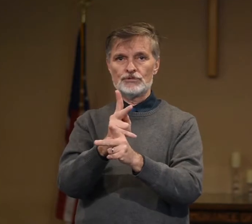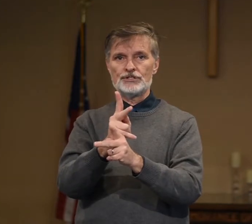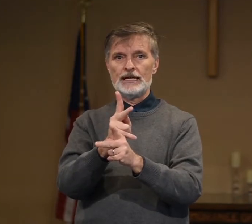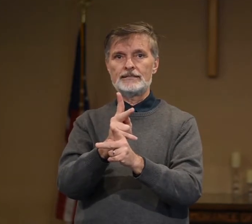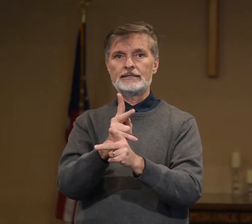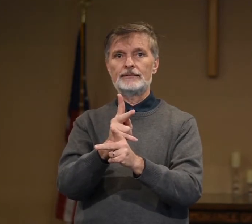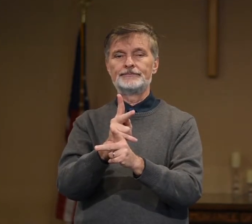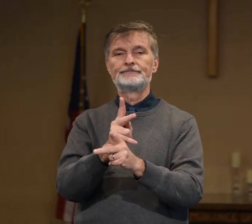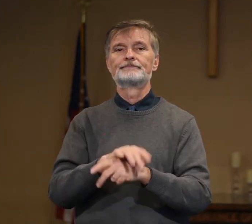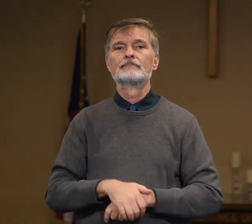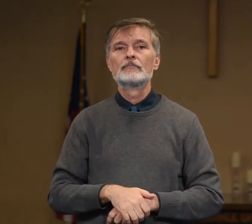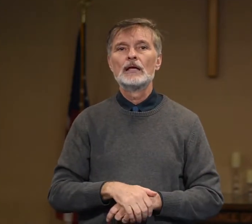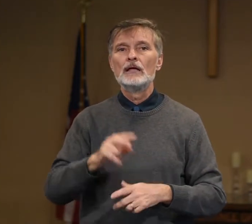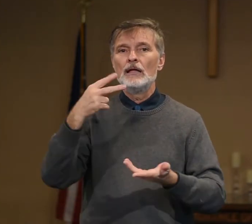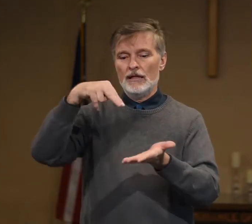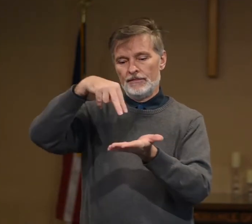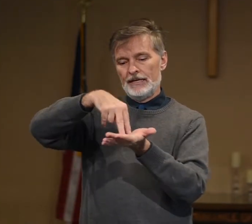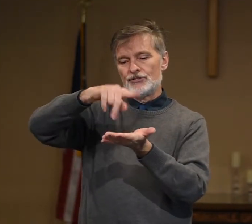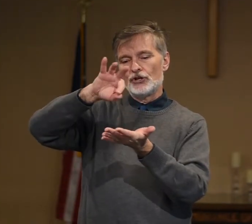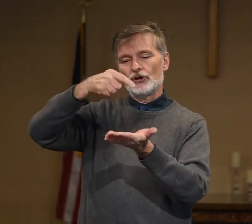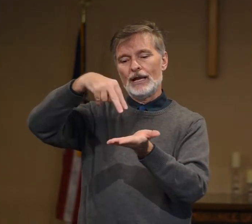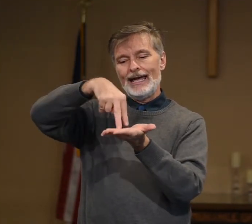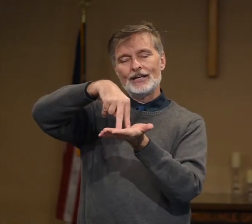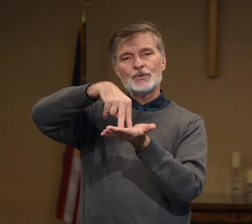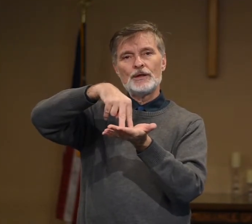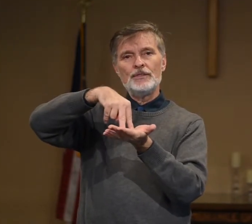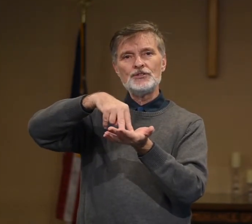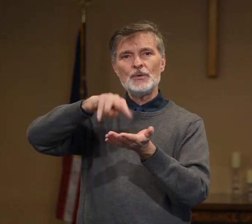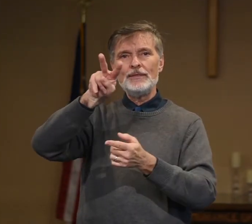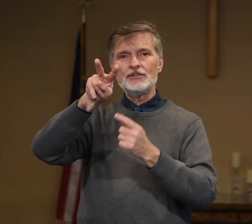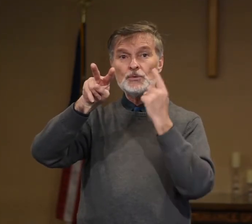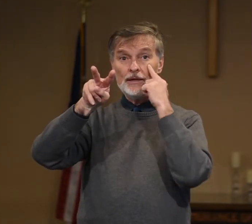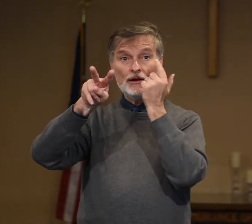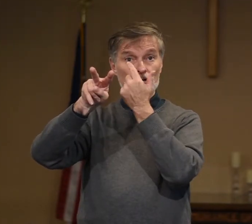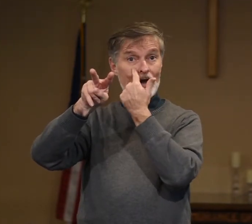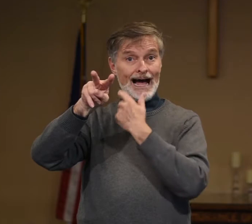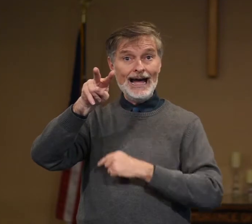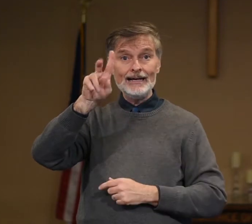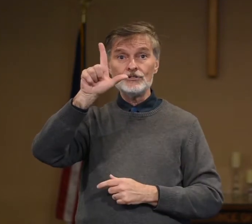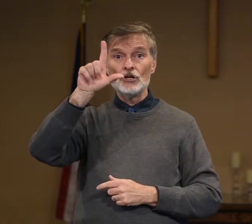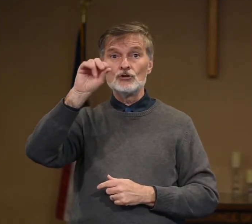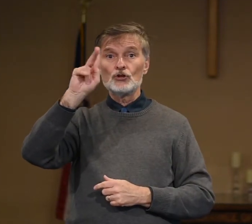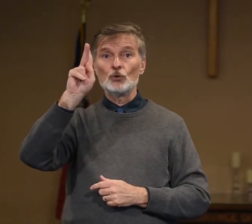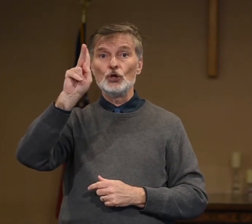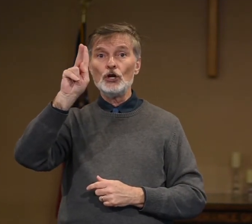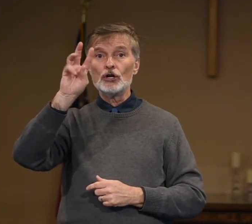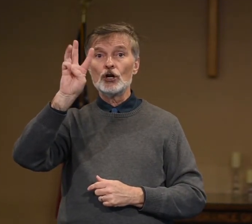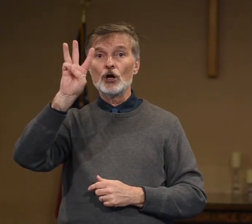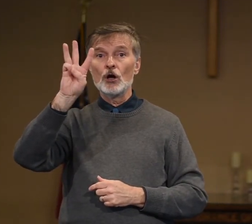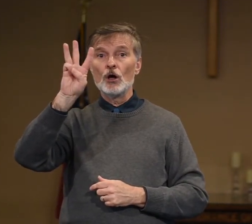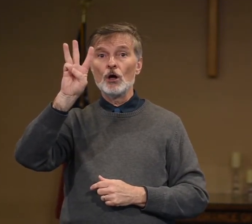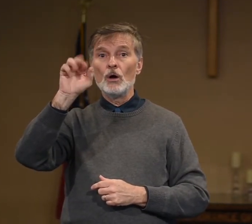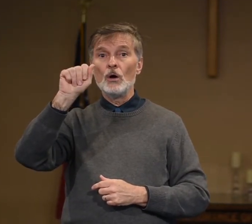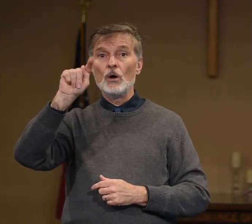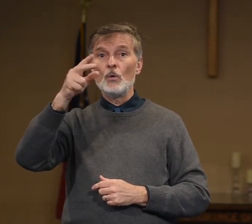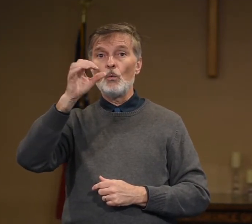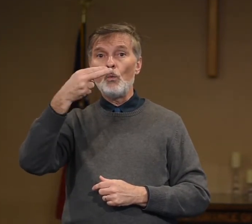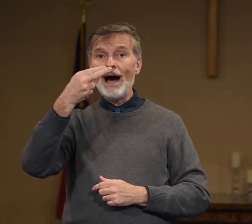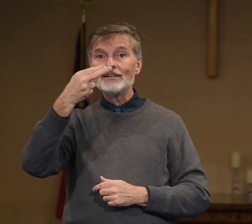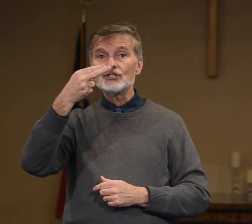Stay still. These are your legs. When they're this way, this way, they're your eyes. So look, watch,